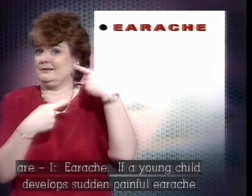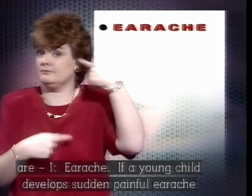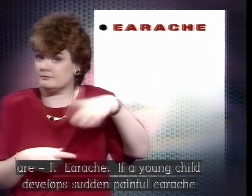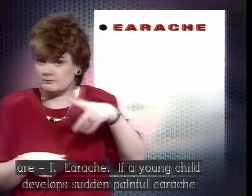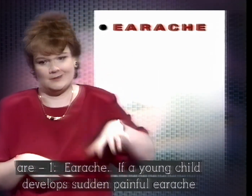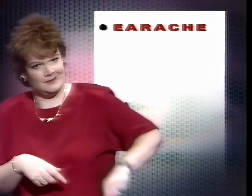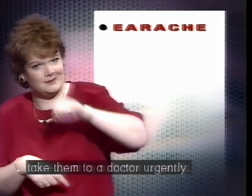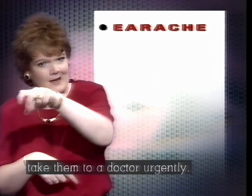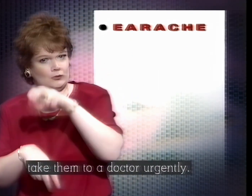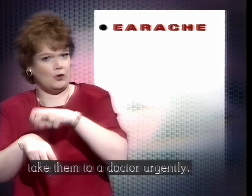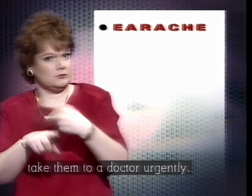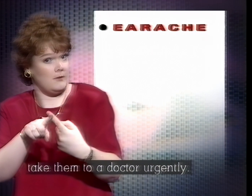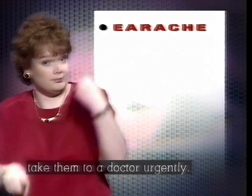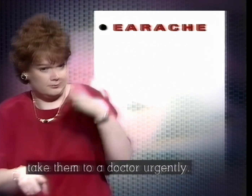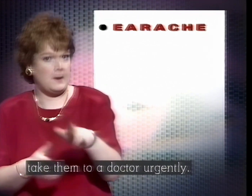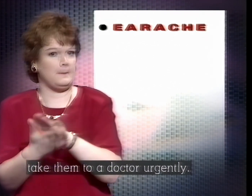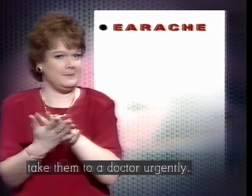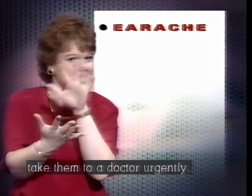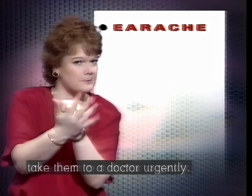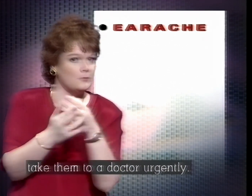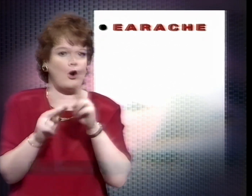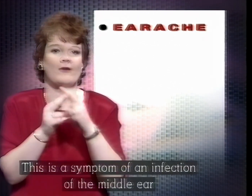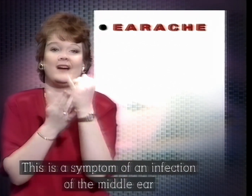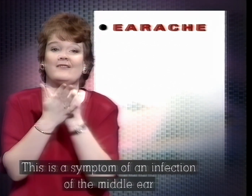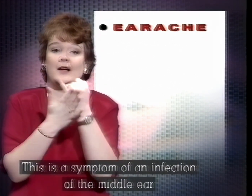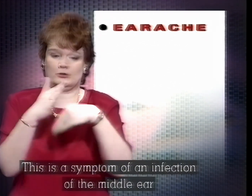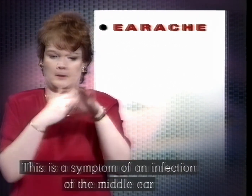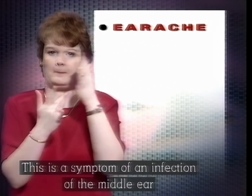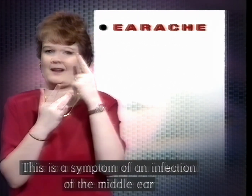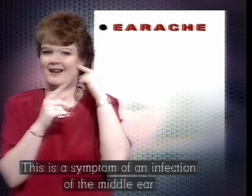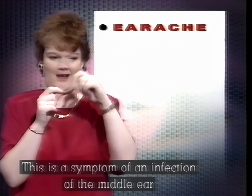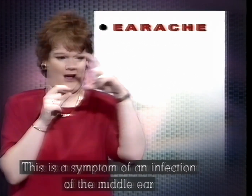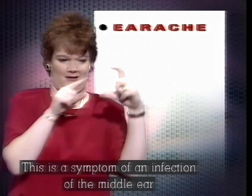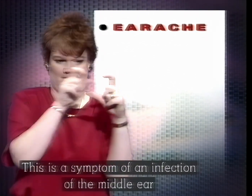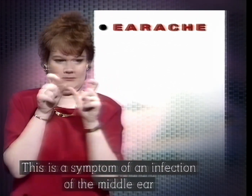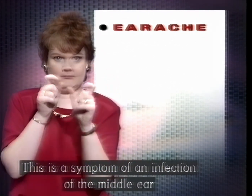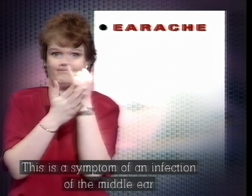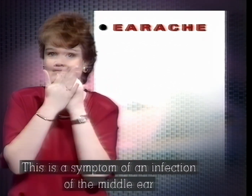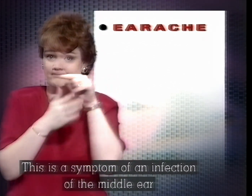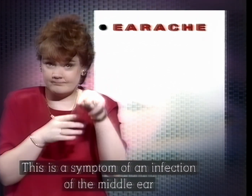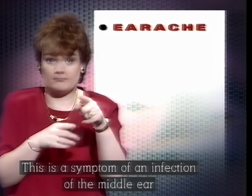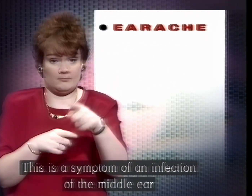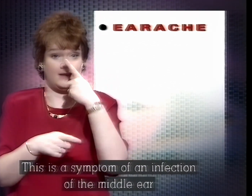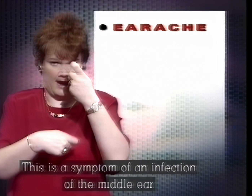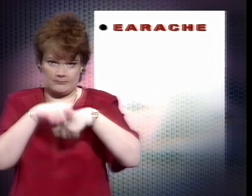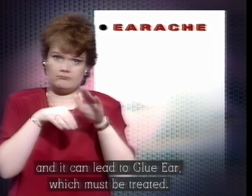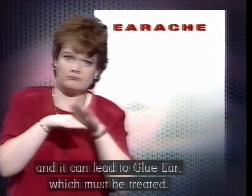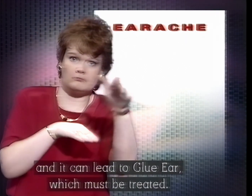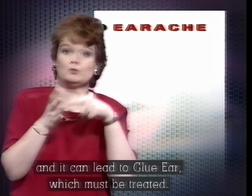painful earache, take them to a doctor urgently. This is a symptom of an infection of the middle ear. And it can lead to glue ear,